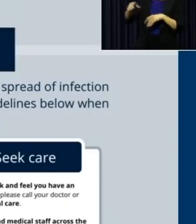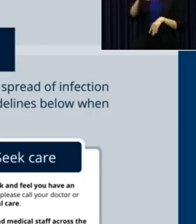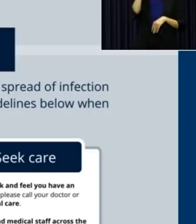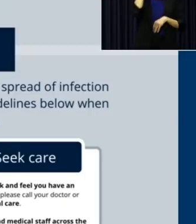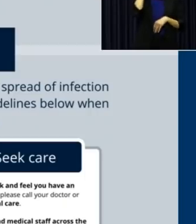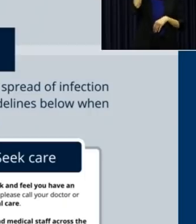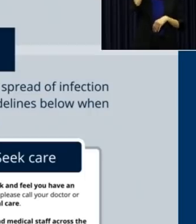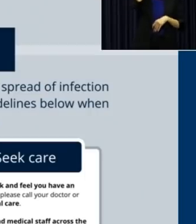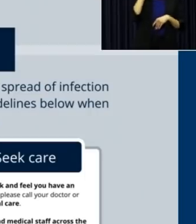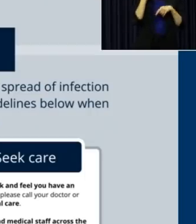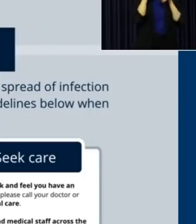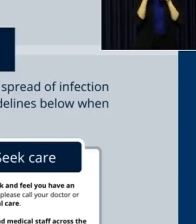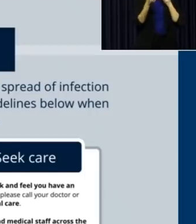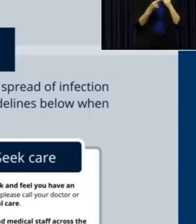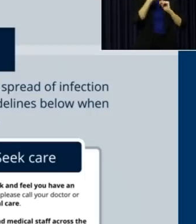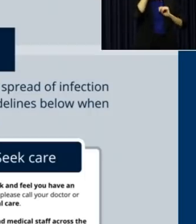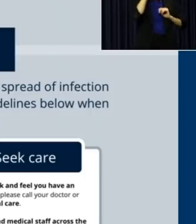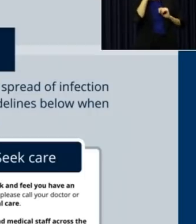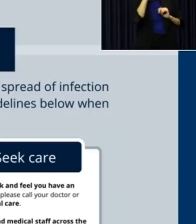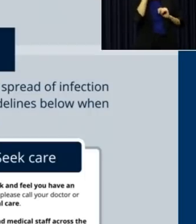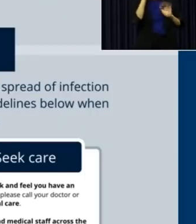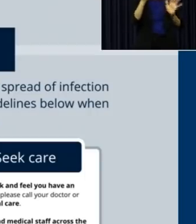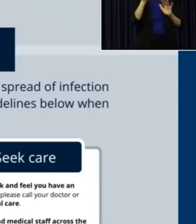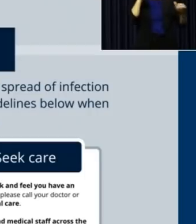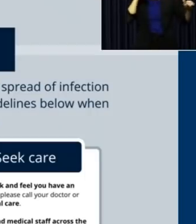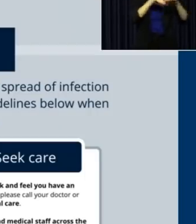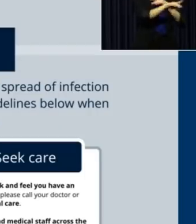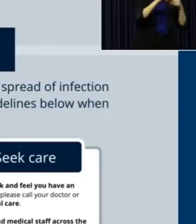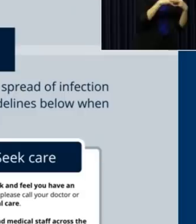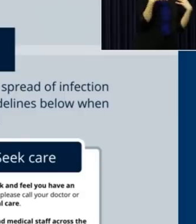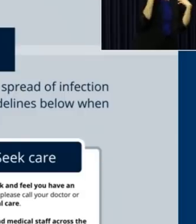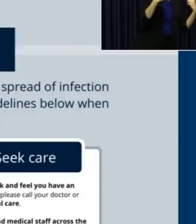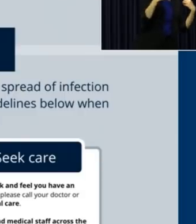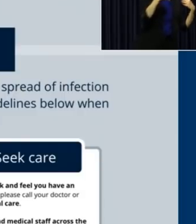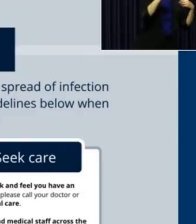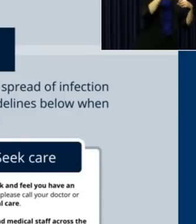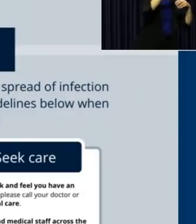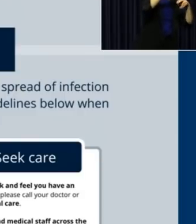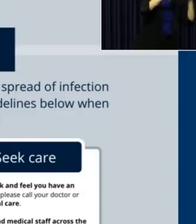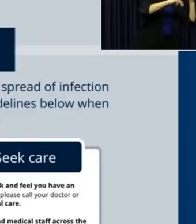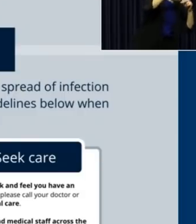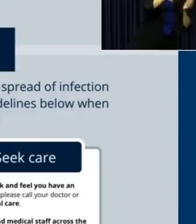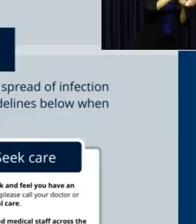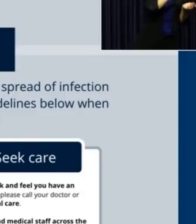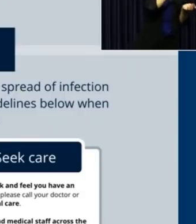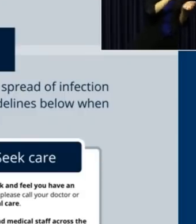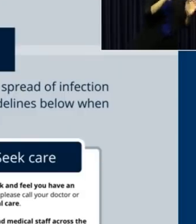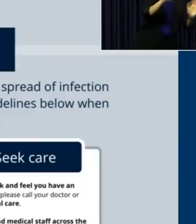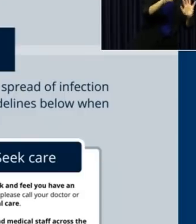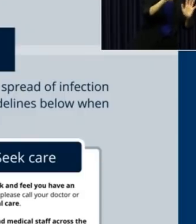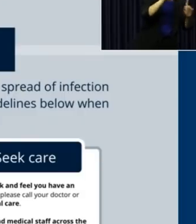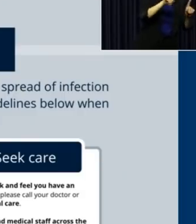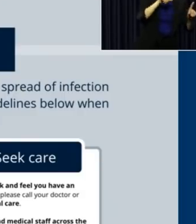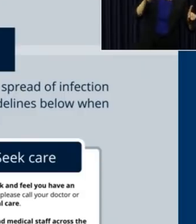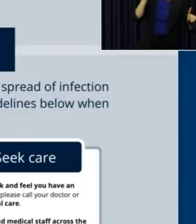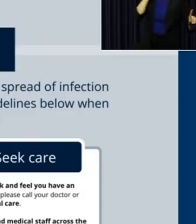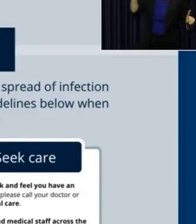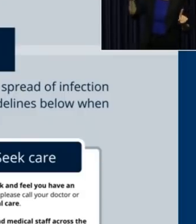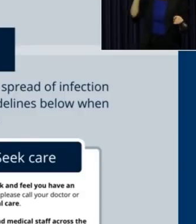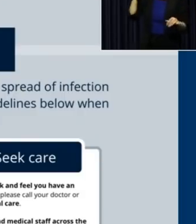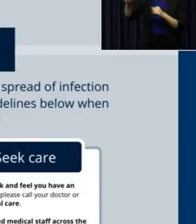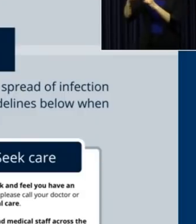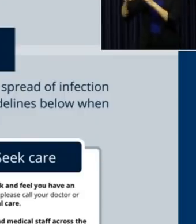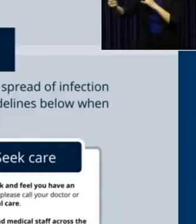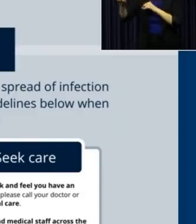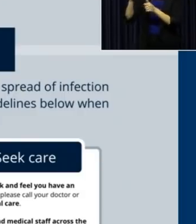colds, think allergies, don't go to a health care facility. We don't overwhelm them. Call the hotline. But if you are truly sick